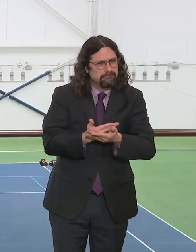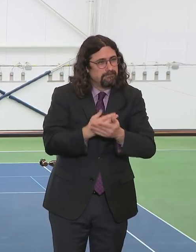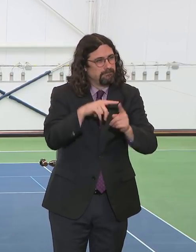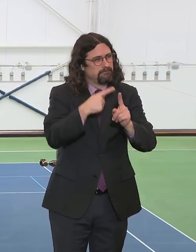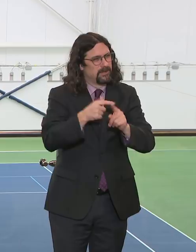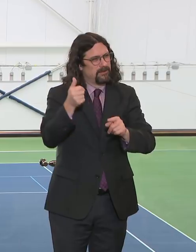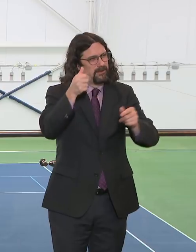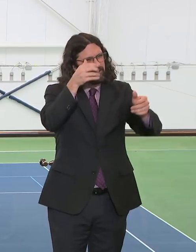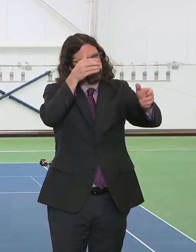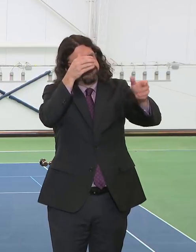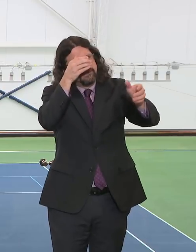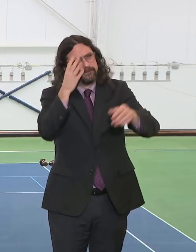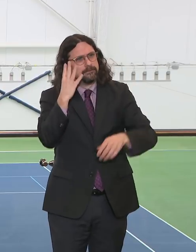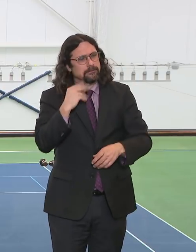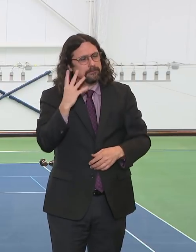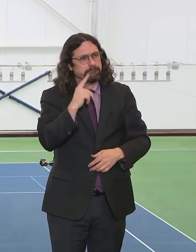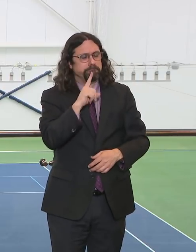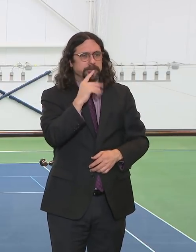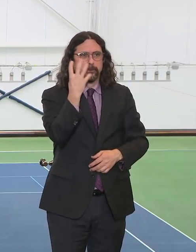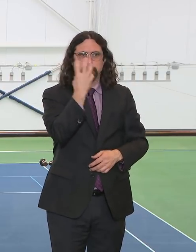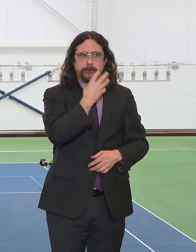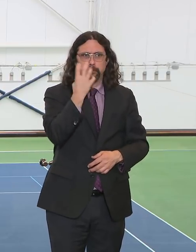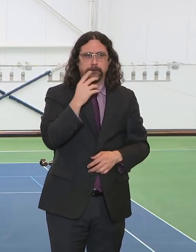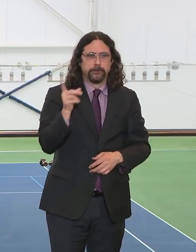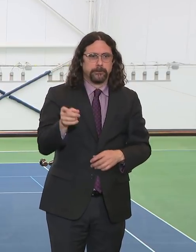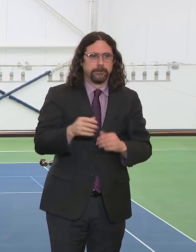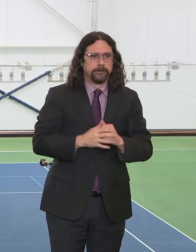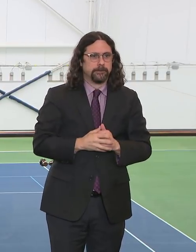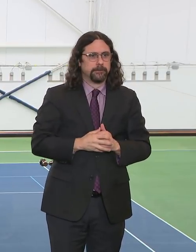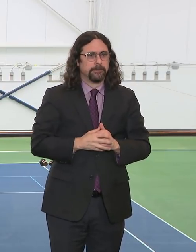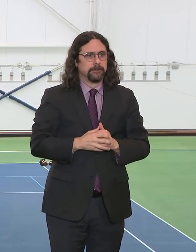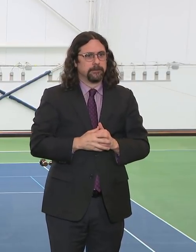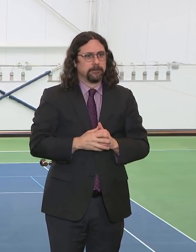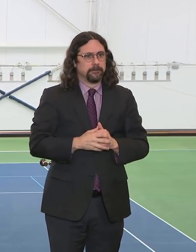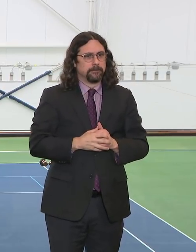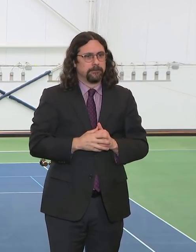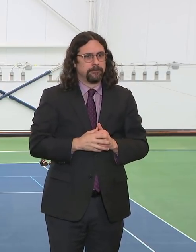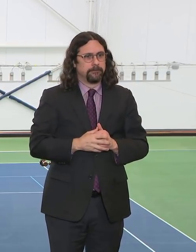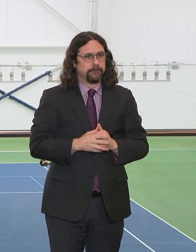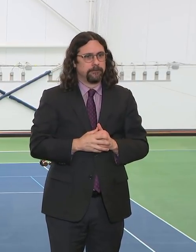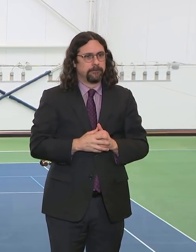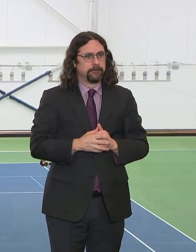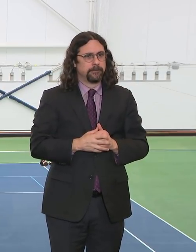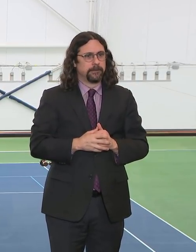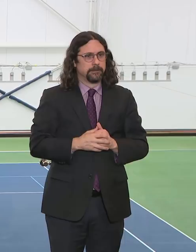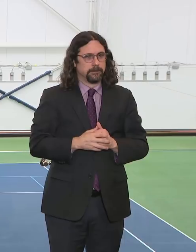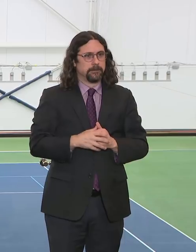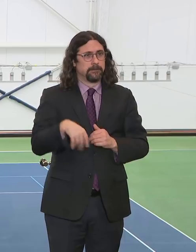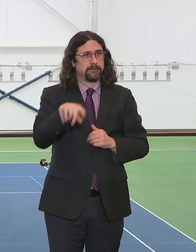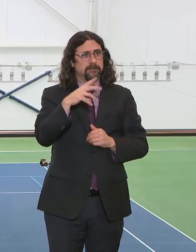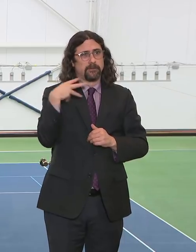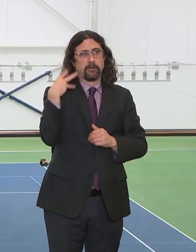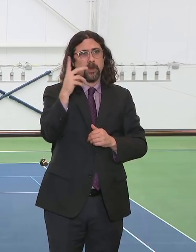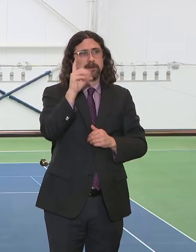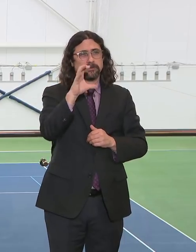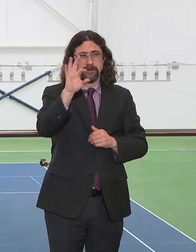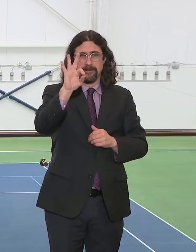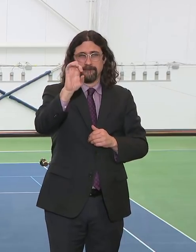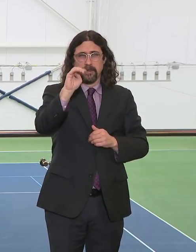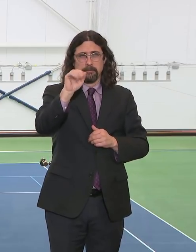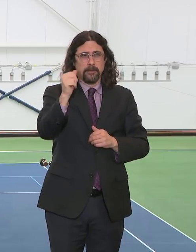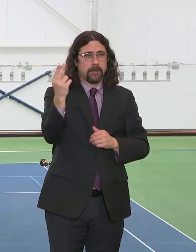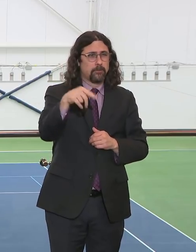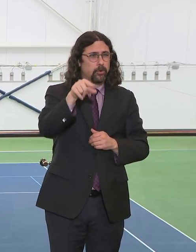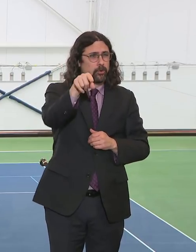them, including the national administrator. So I really want to give credit where credit is due, not only to her team, which is great, but Deanne herself has been